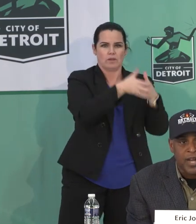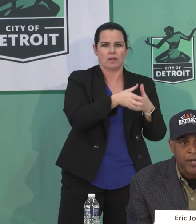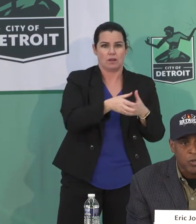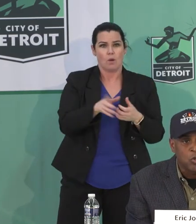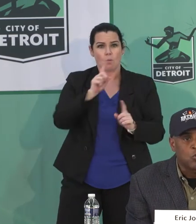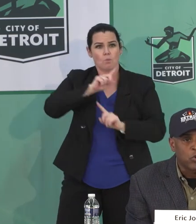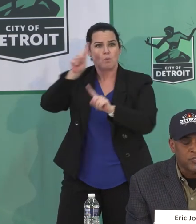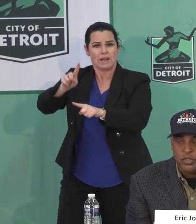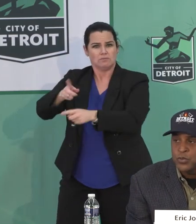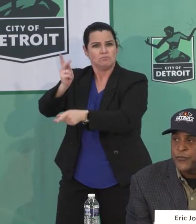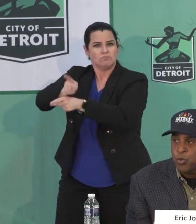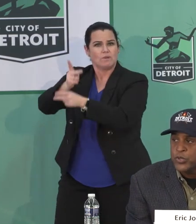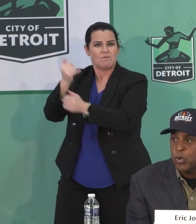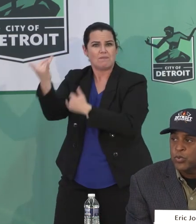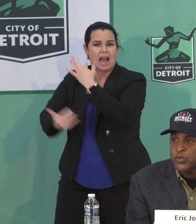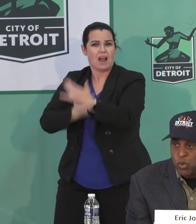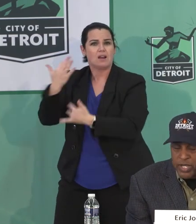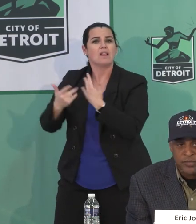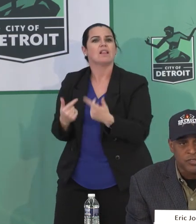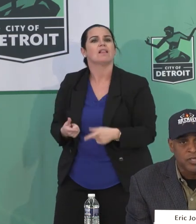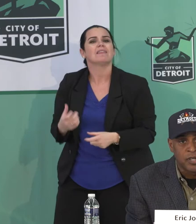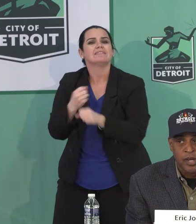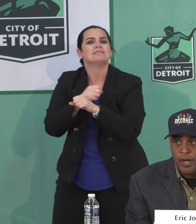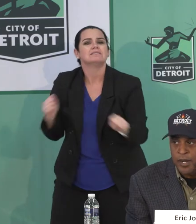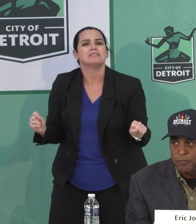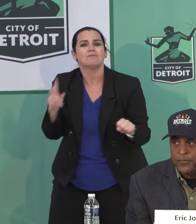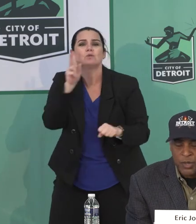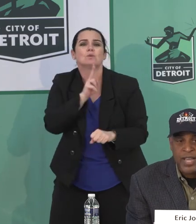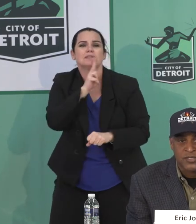a building fire rescue four-year-old twins.